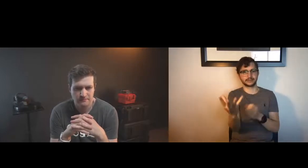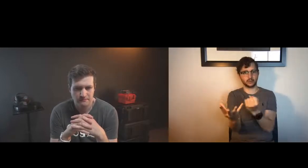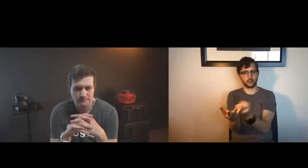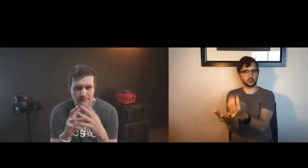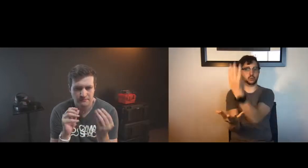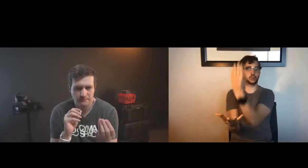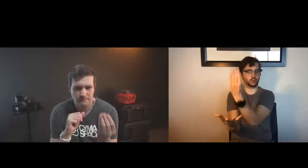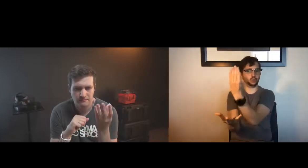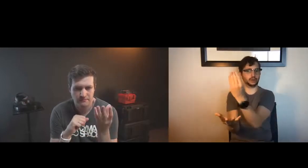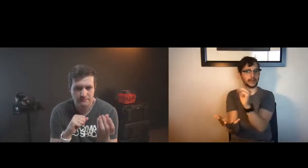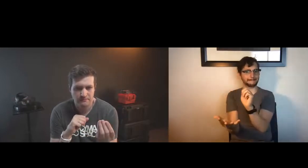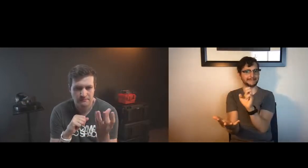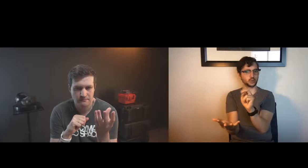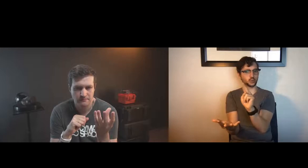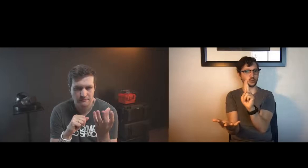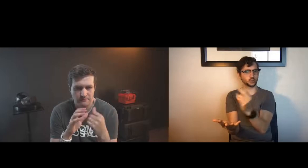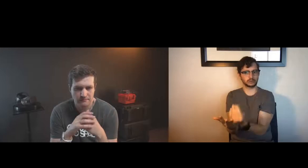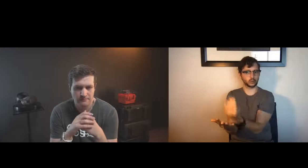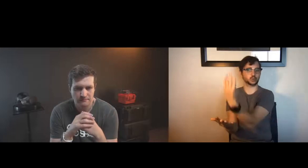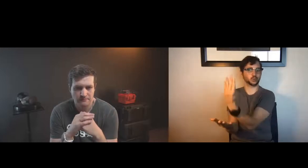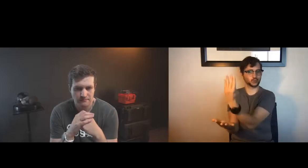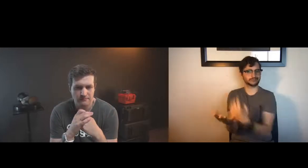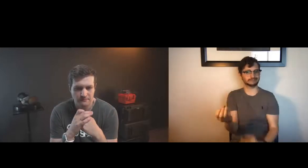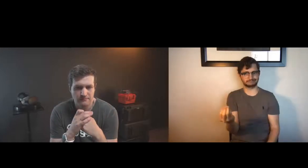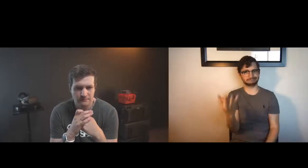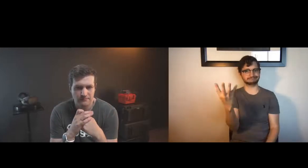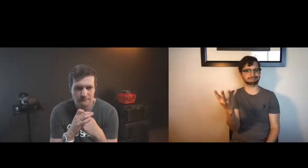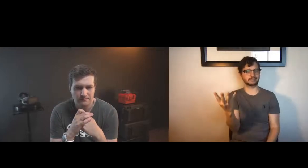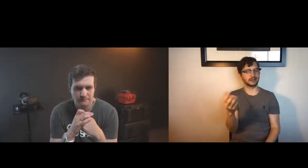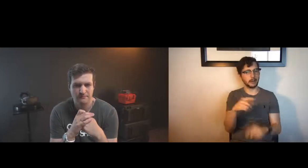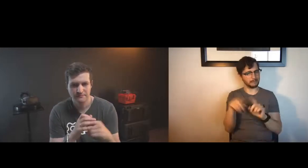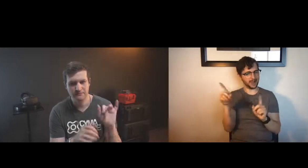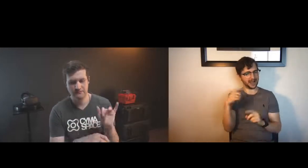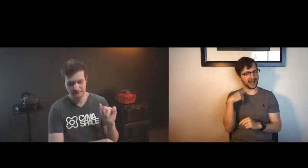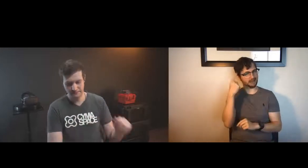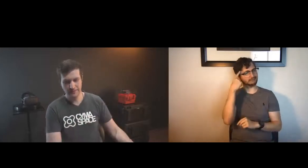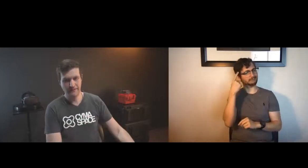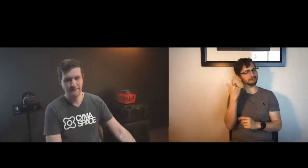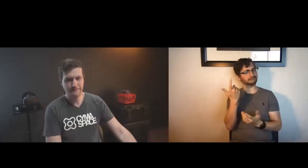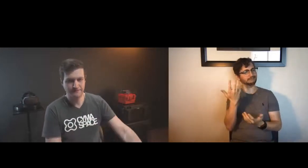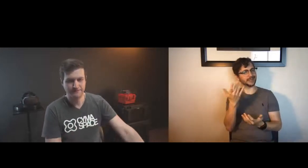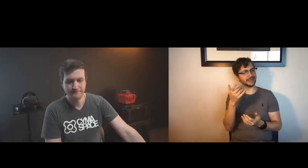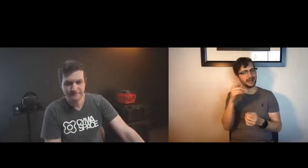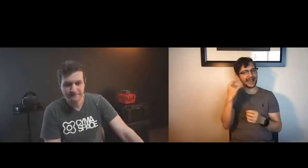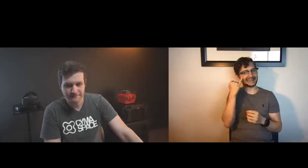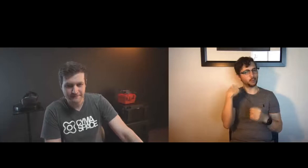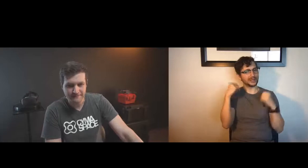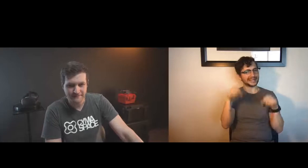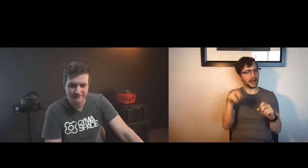gestural component and their their menu is gestural but i